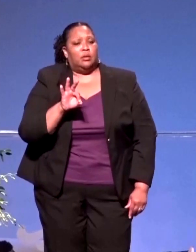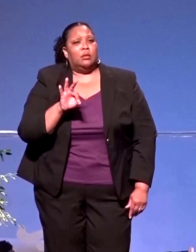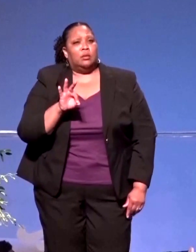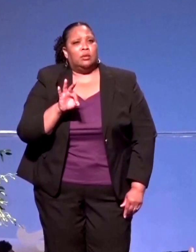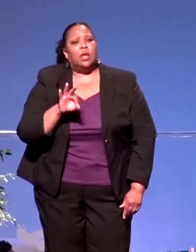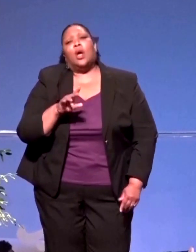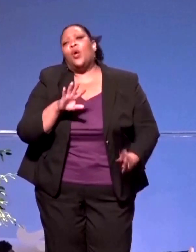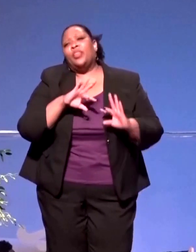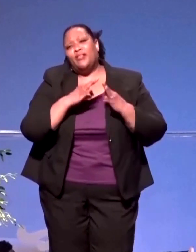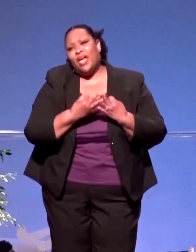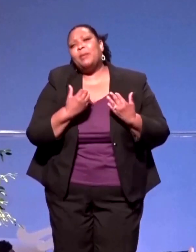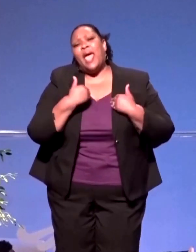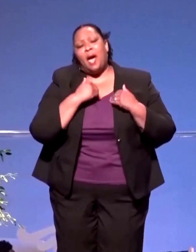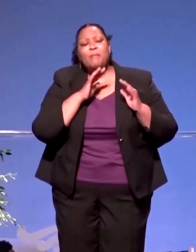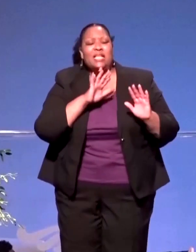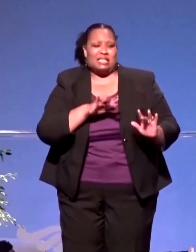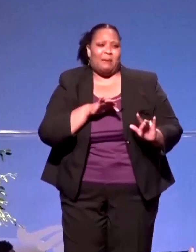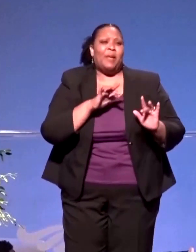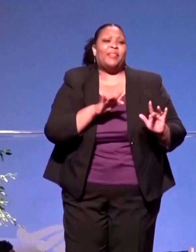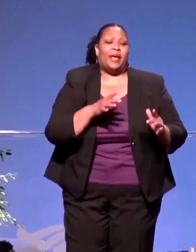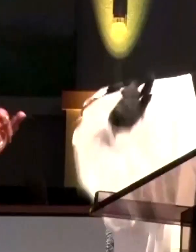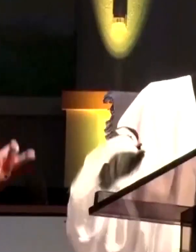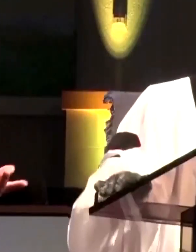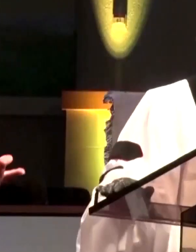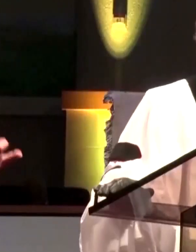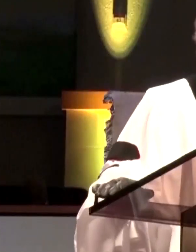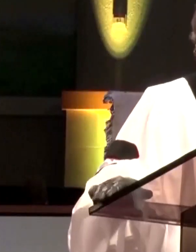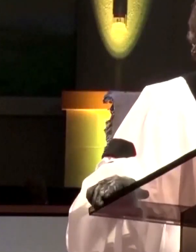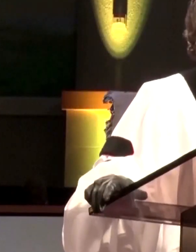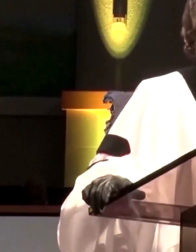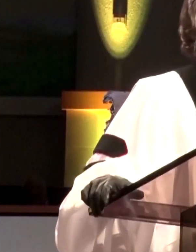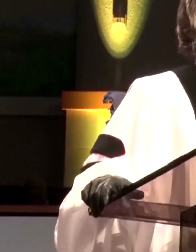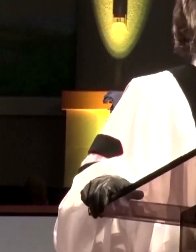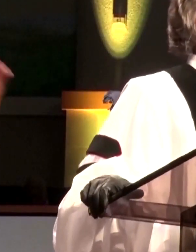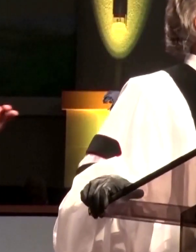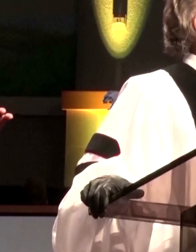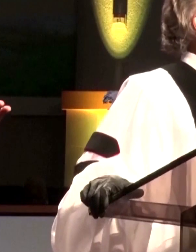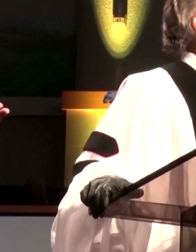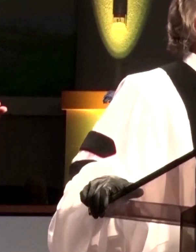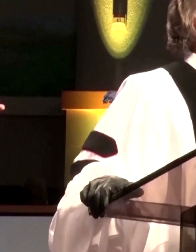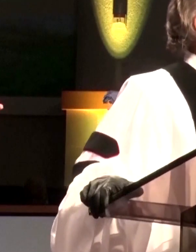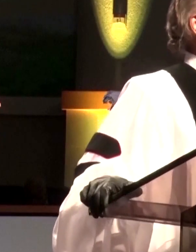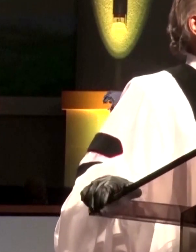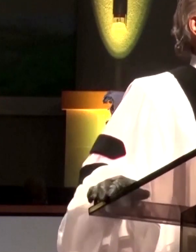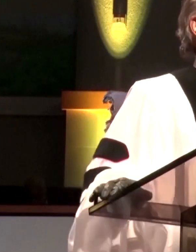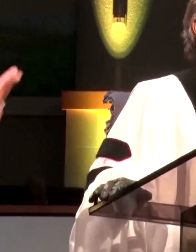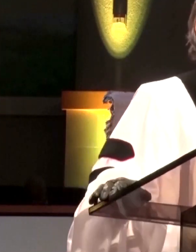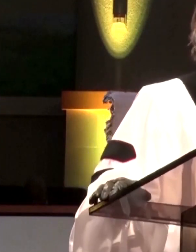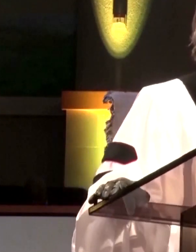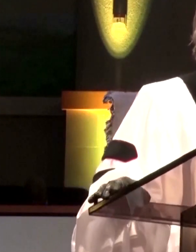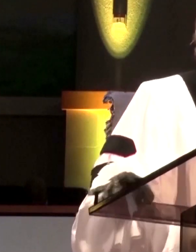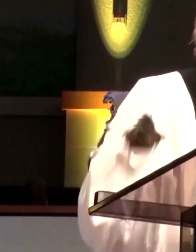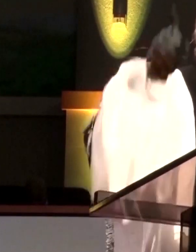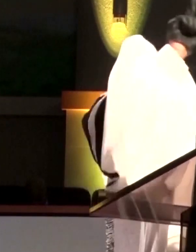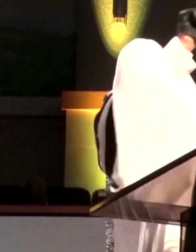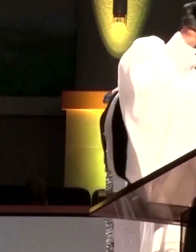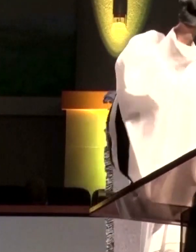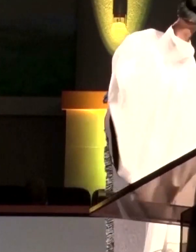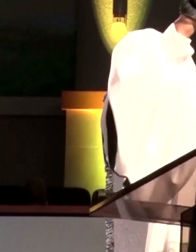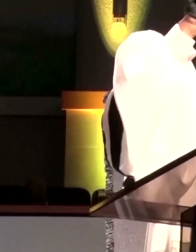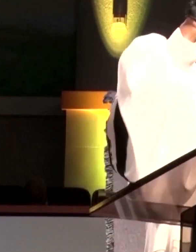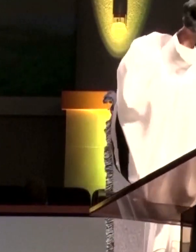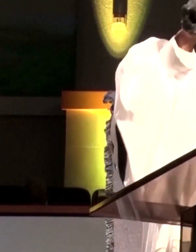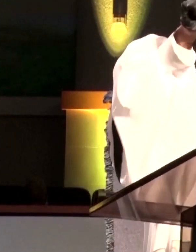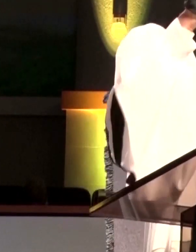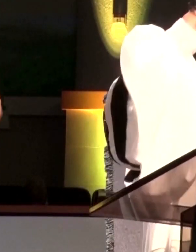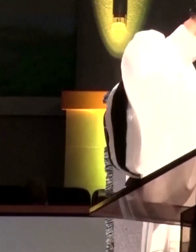said the family has my sympathy and all it is he didn't give those on other situations a sympathy he